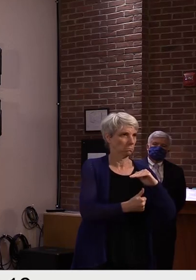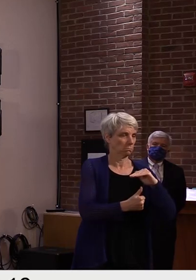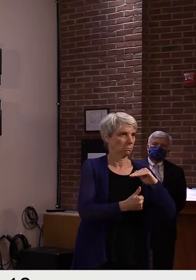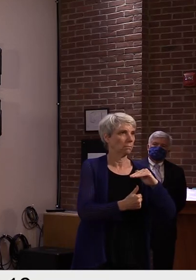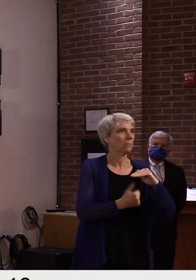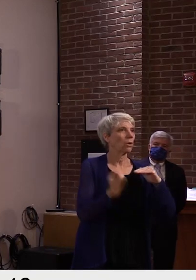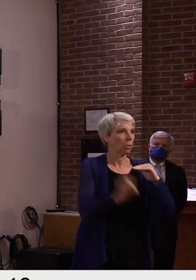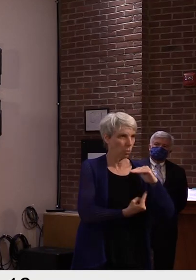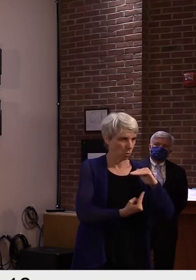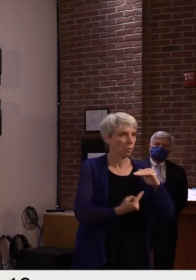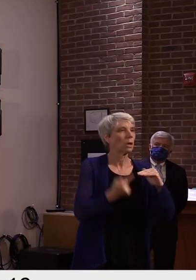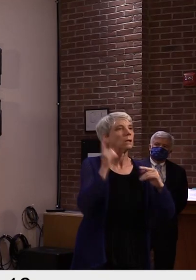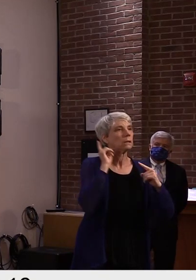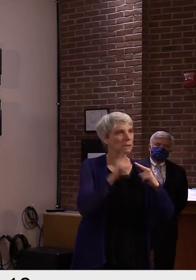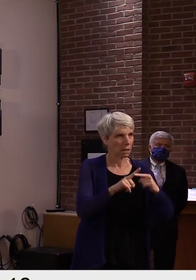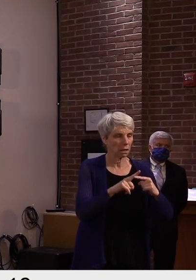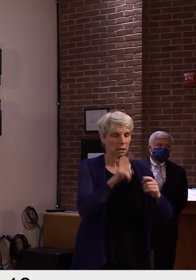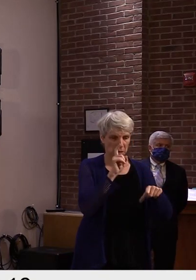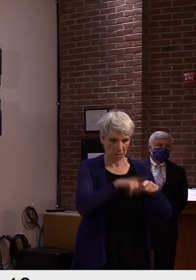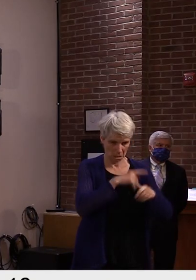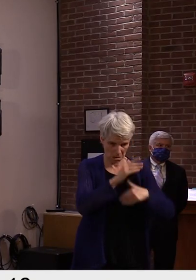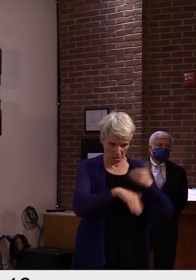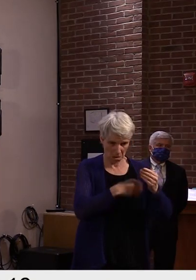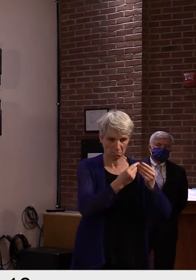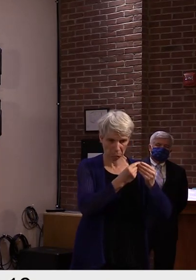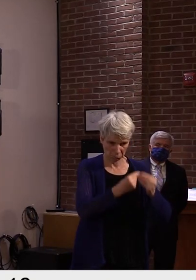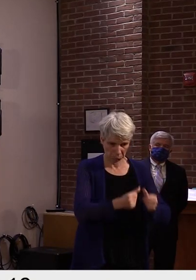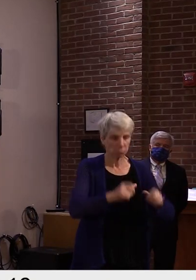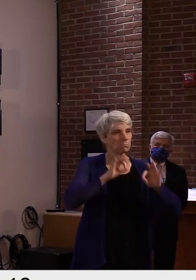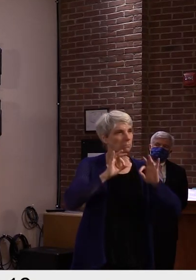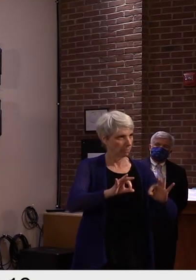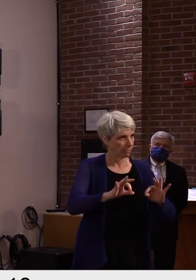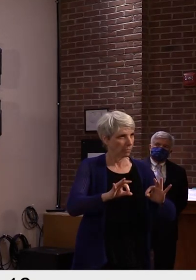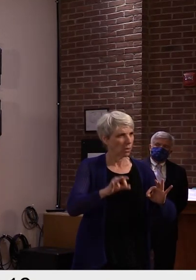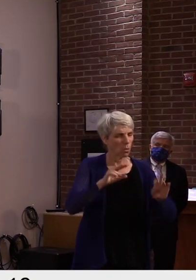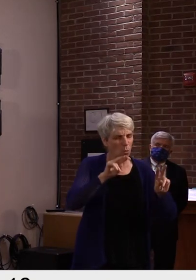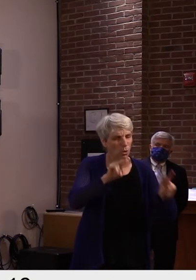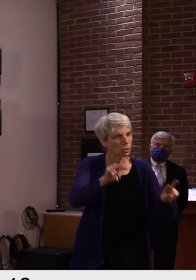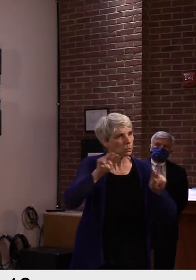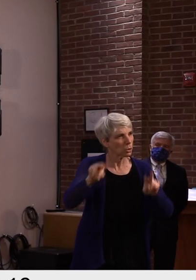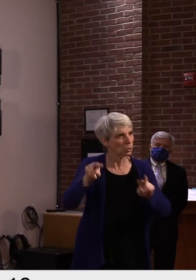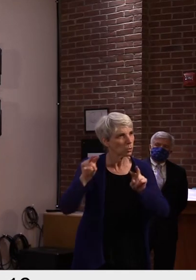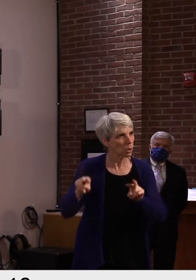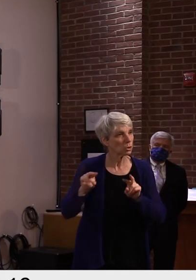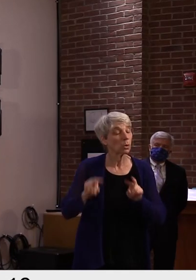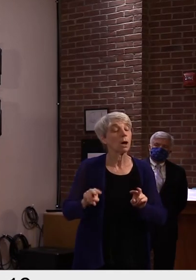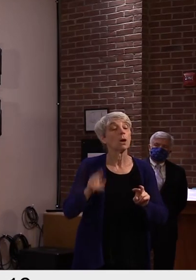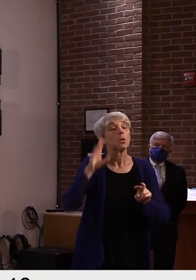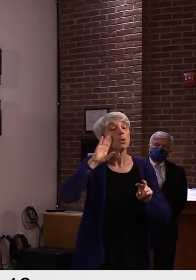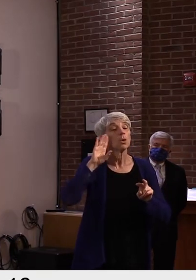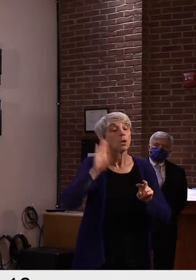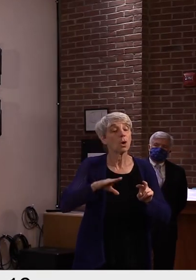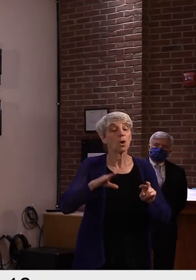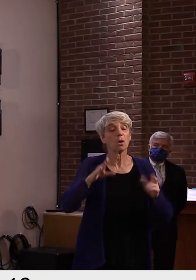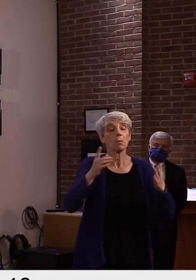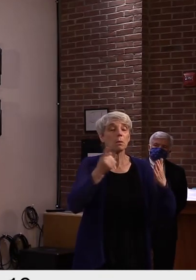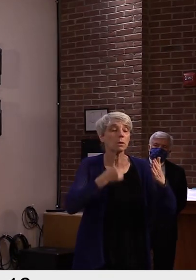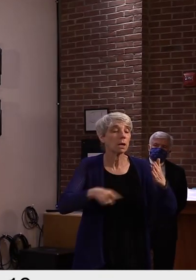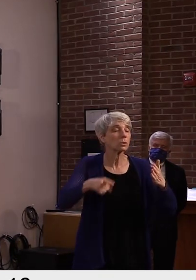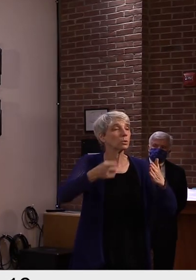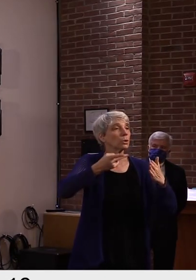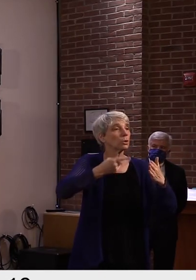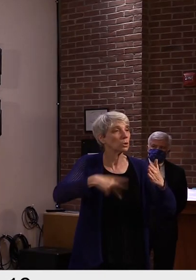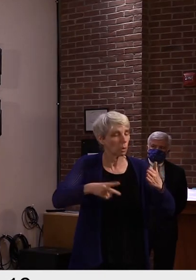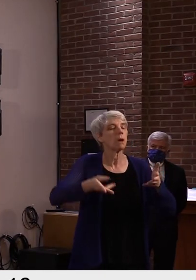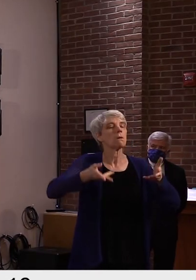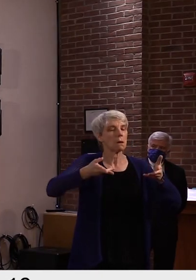have been quarantined. And we know after several weeks, when there may be more engagement between the campus and the community,